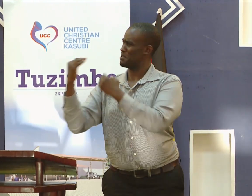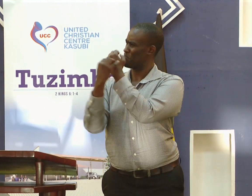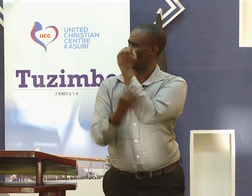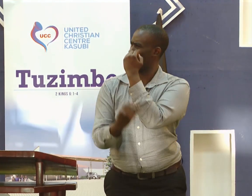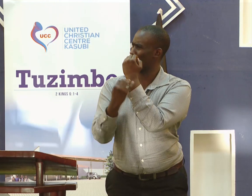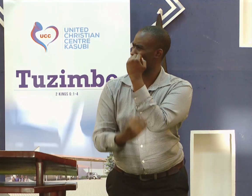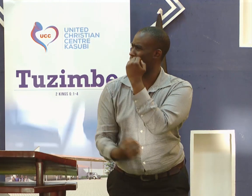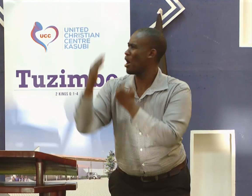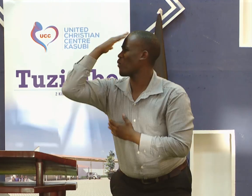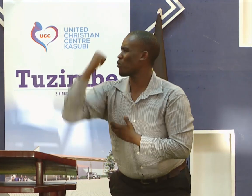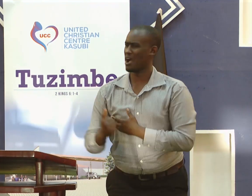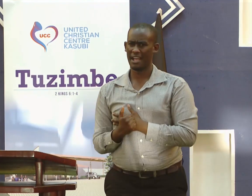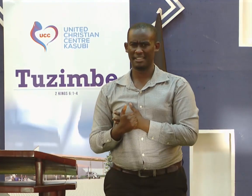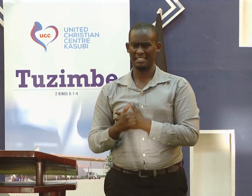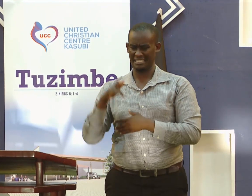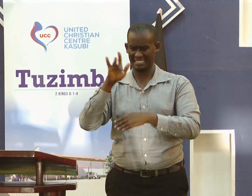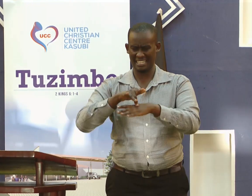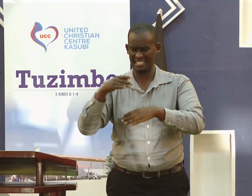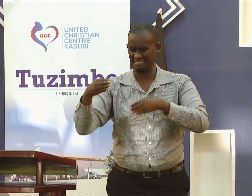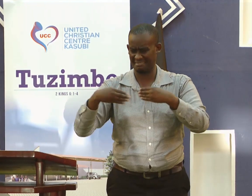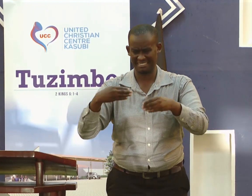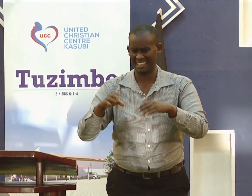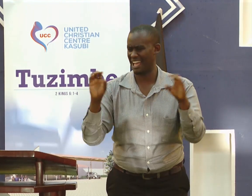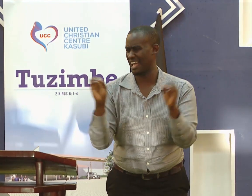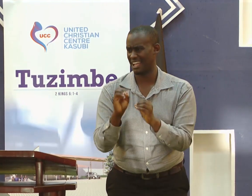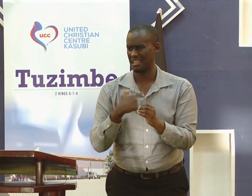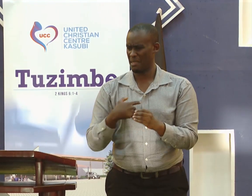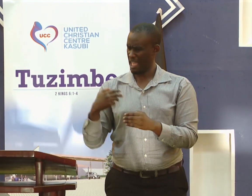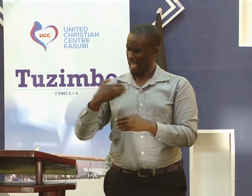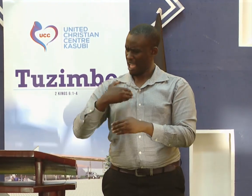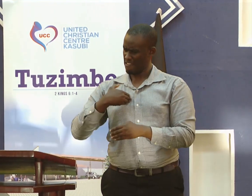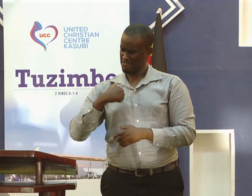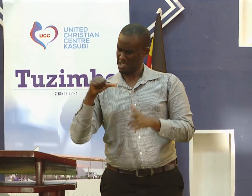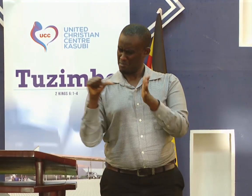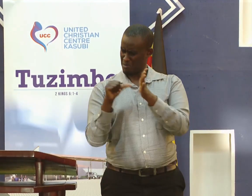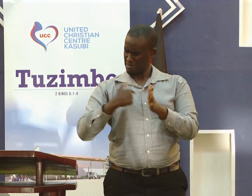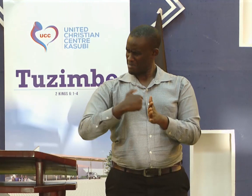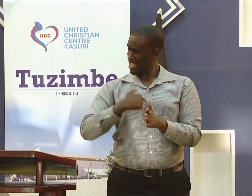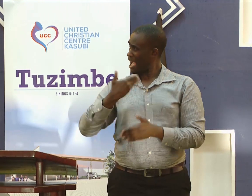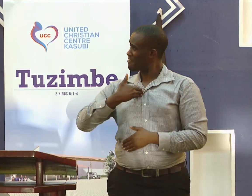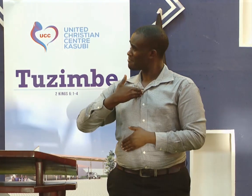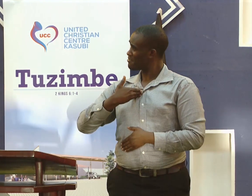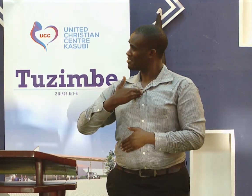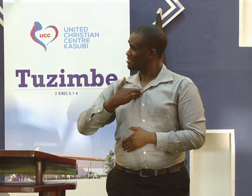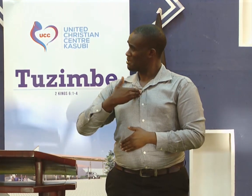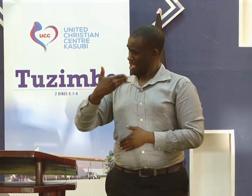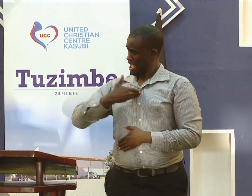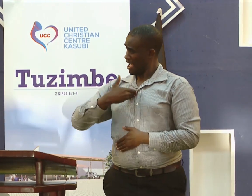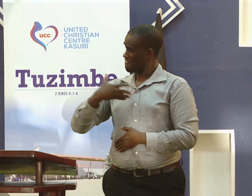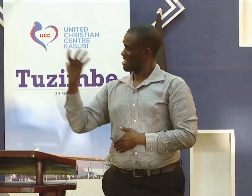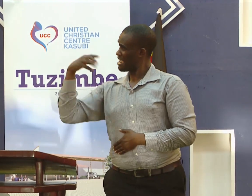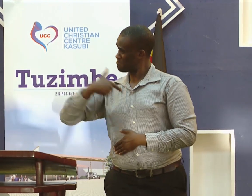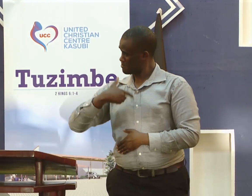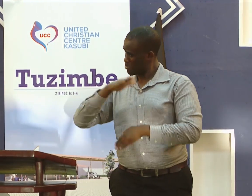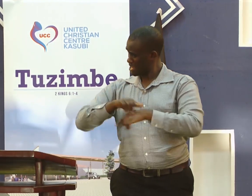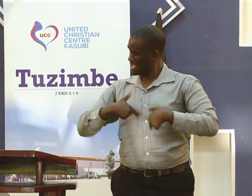How come I have not touched so many tangible things? Is there a problem? Do I